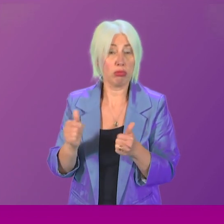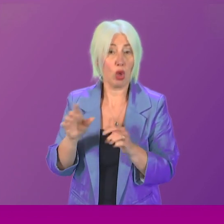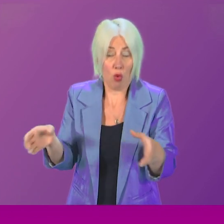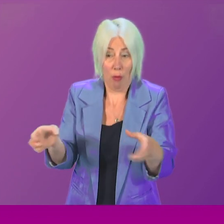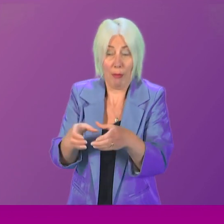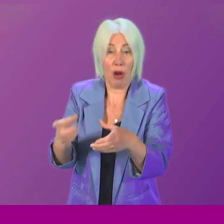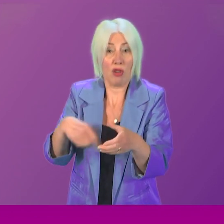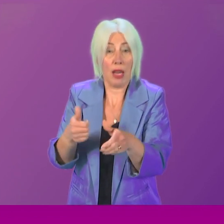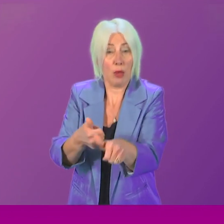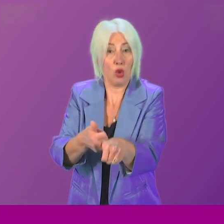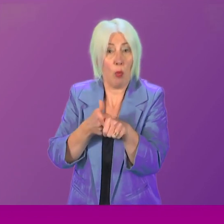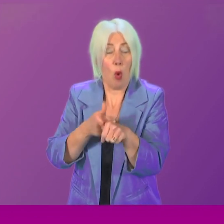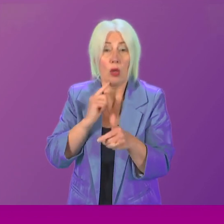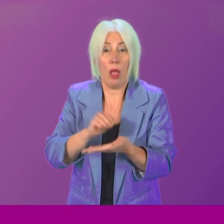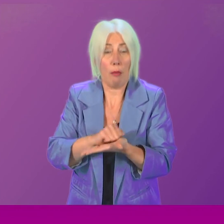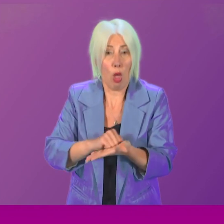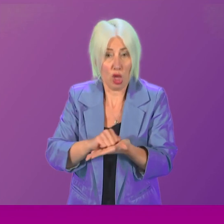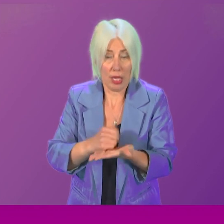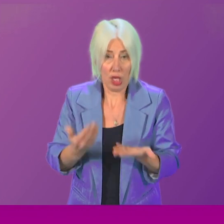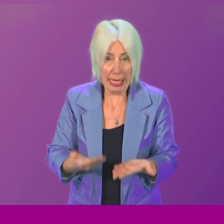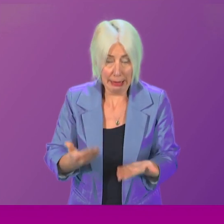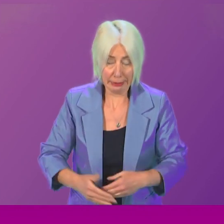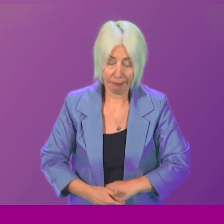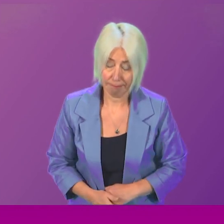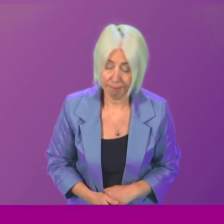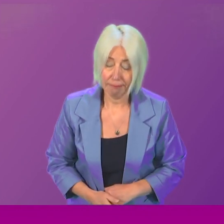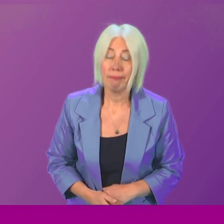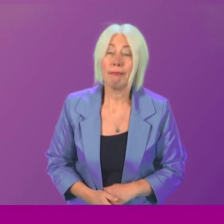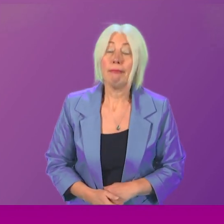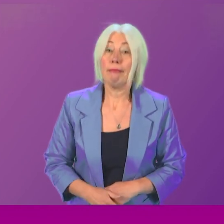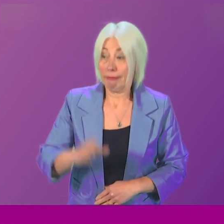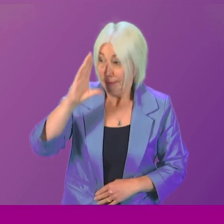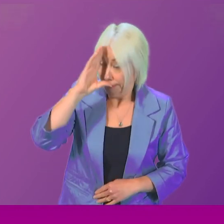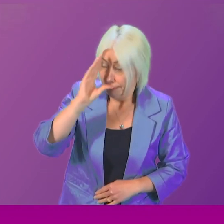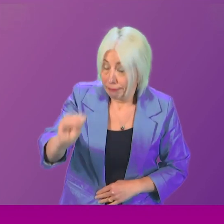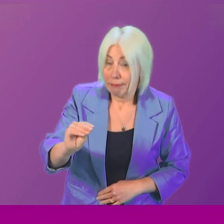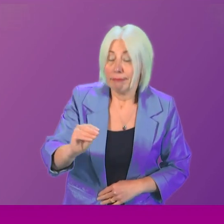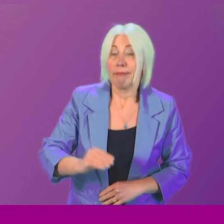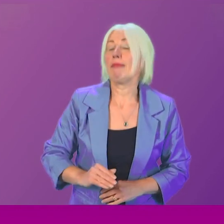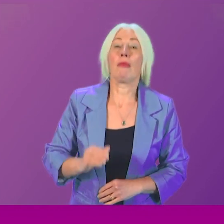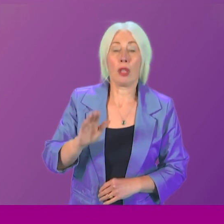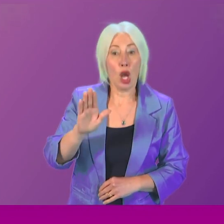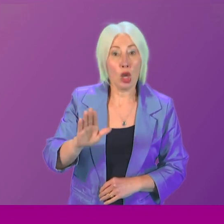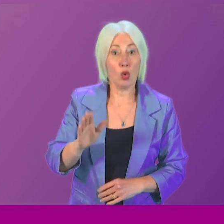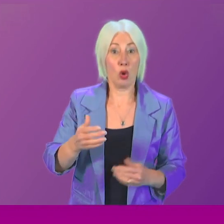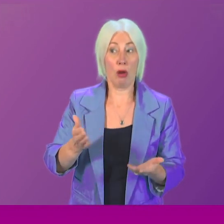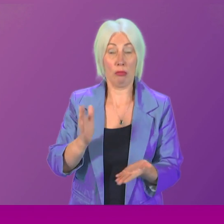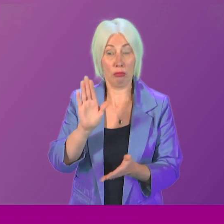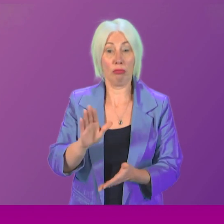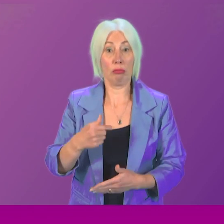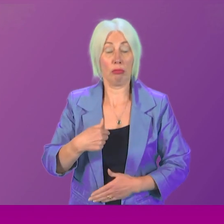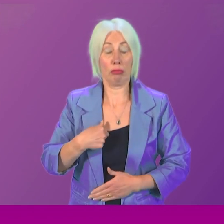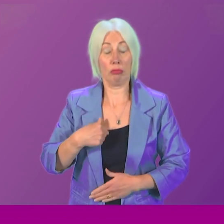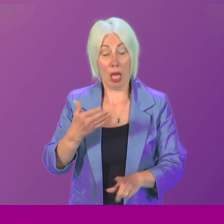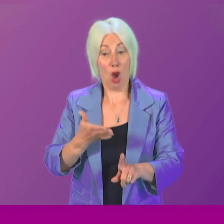the apology that has been offered today? Let me give an assurance that while I recognise